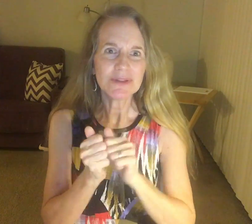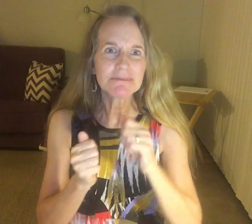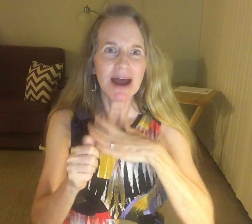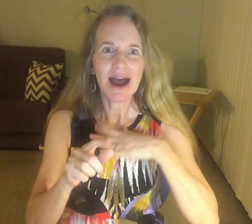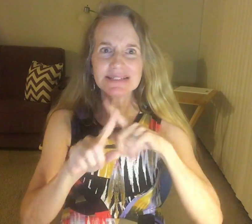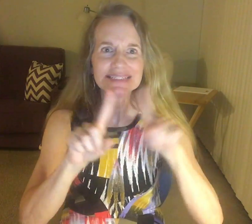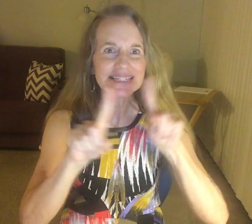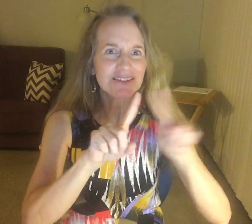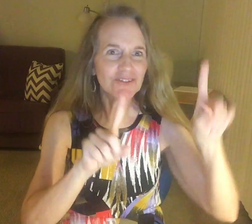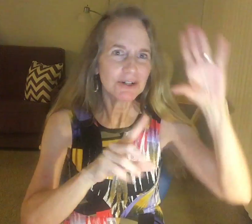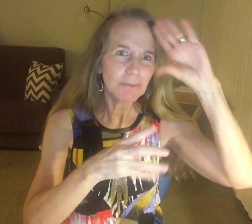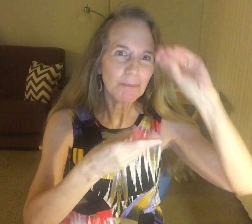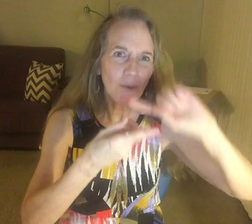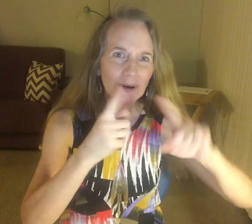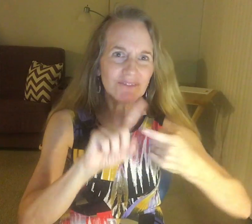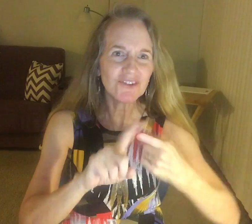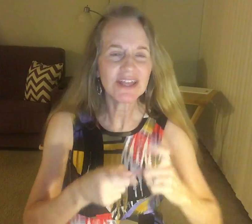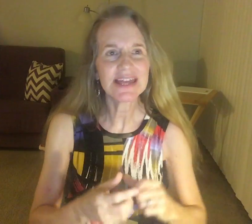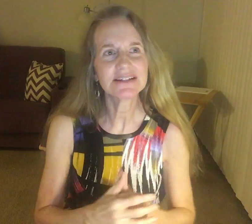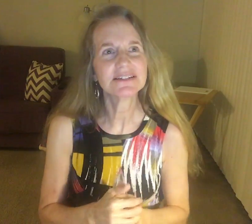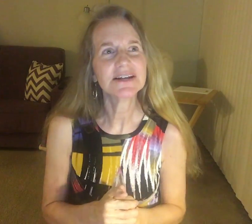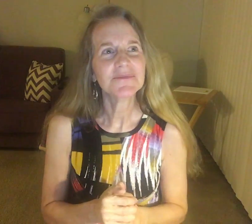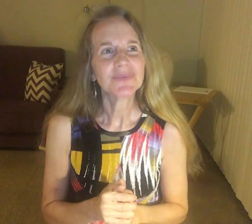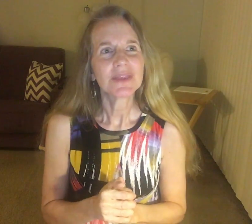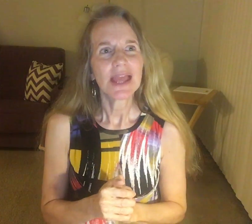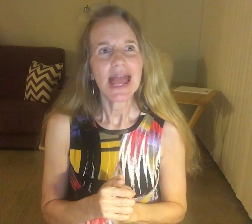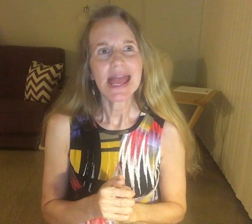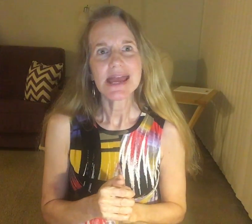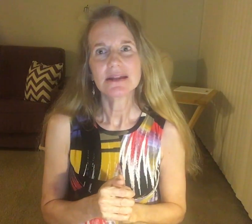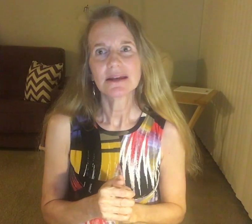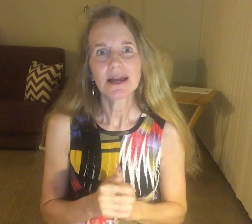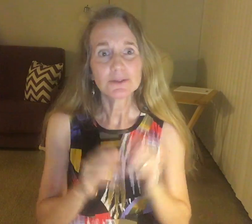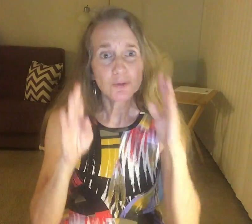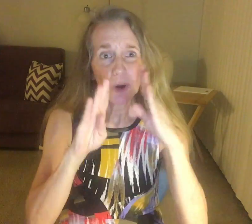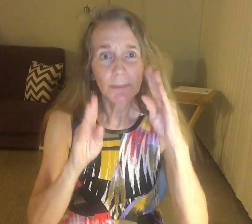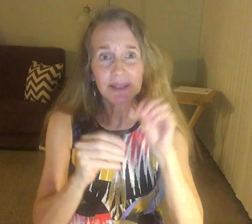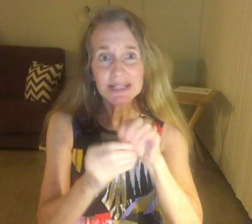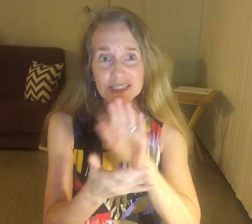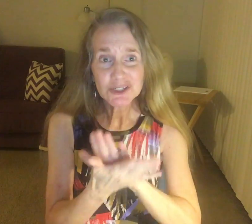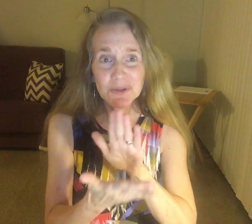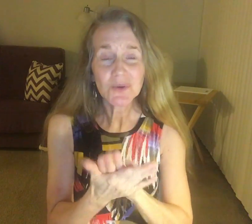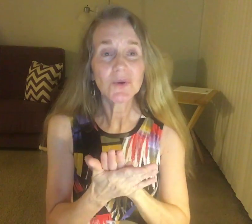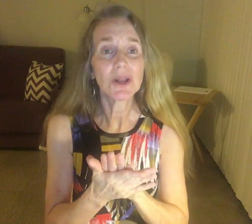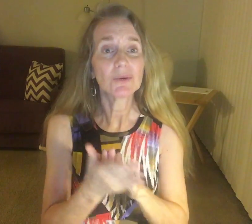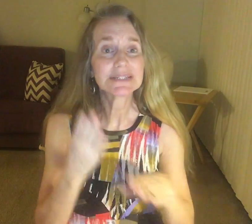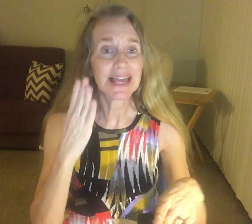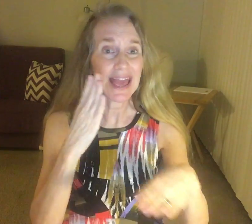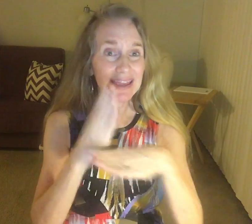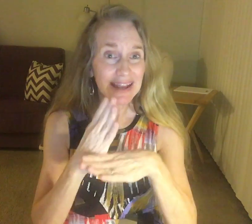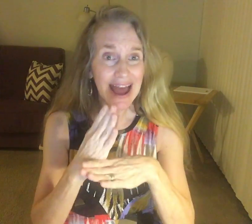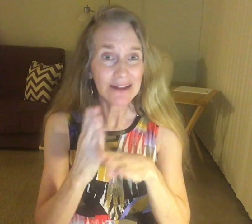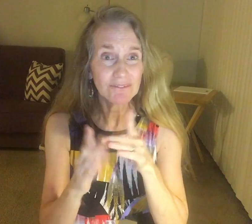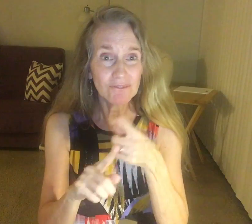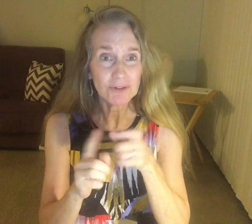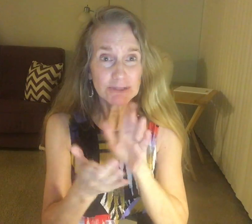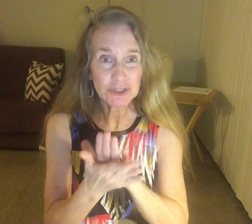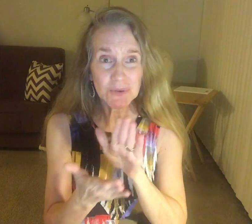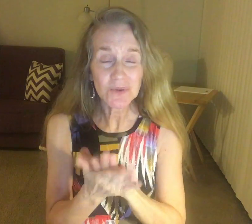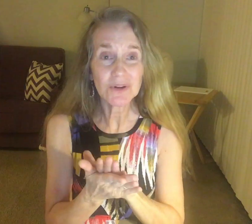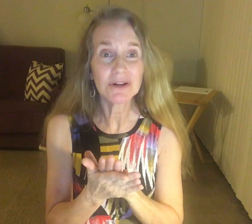with my people full of things. And I got properly cured. was taken out of for good.